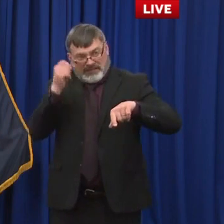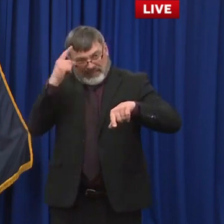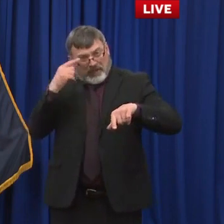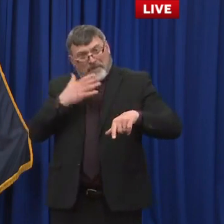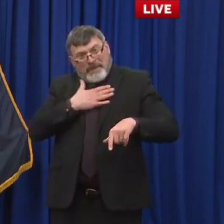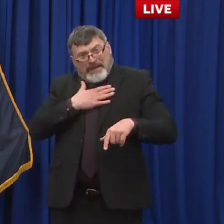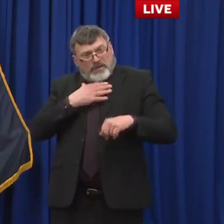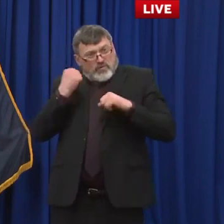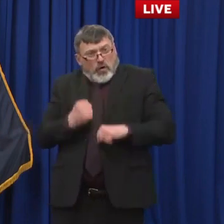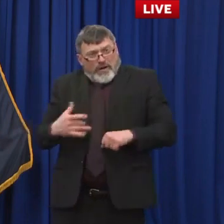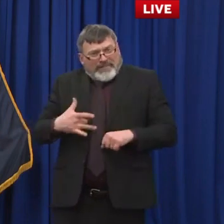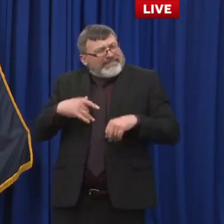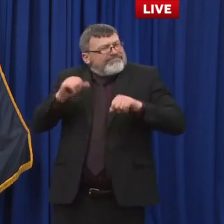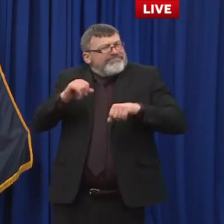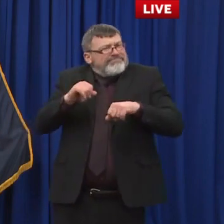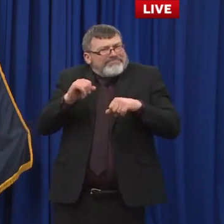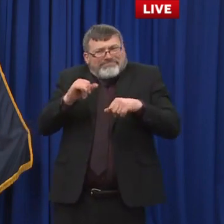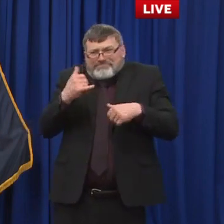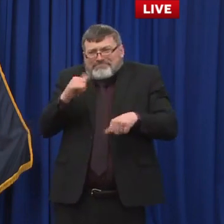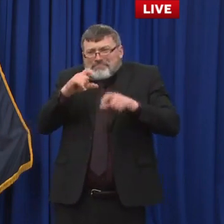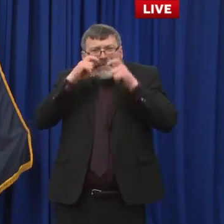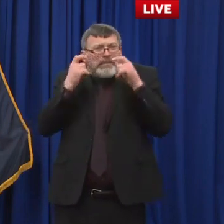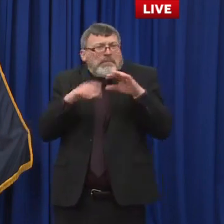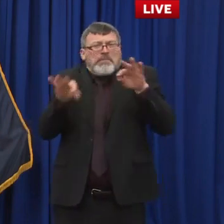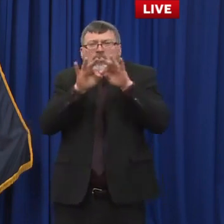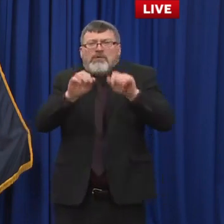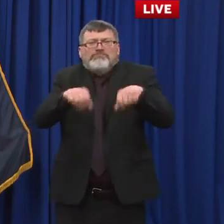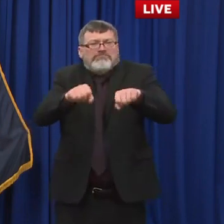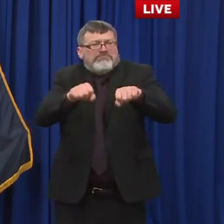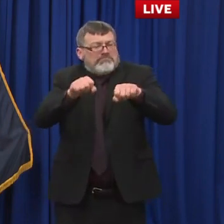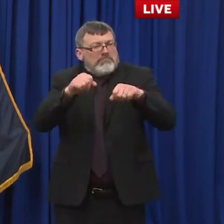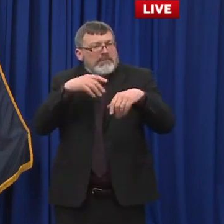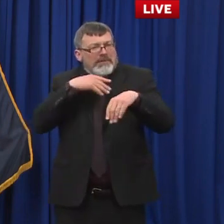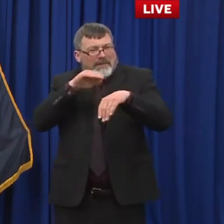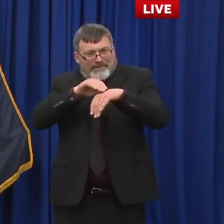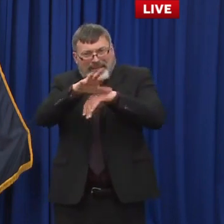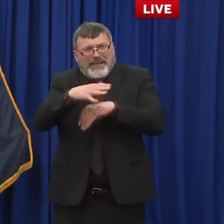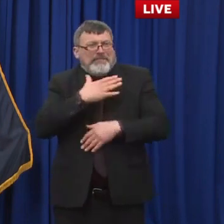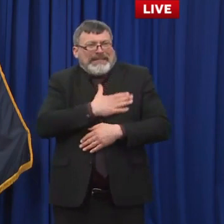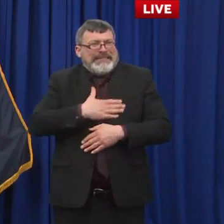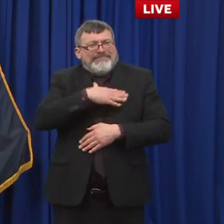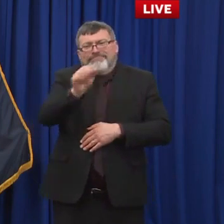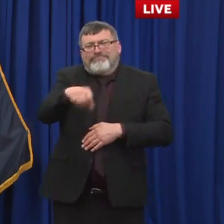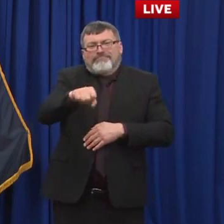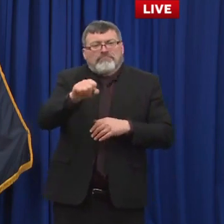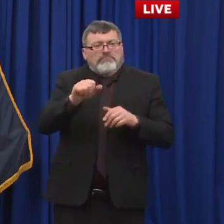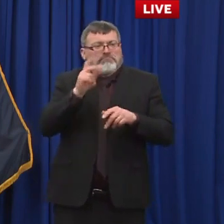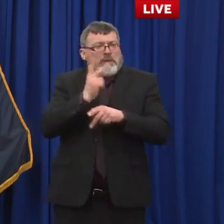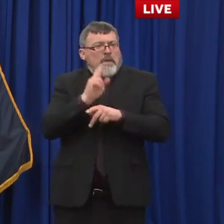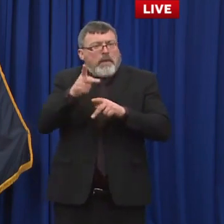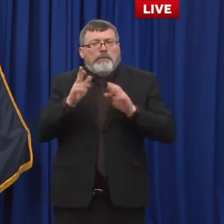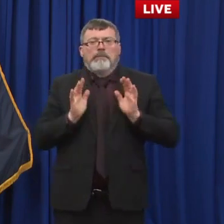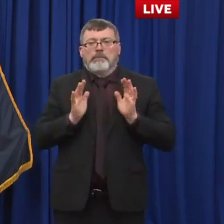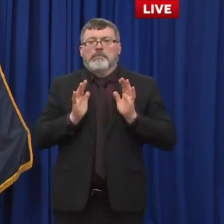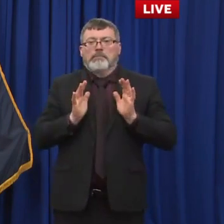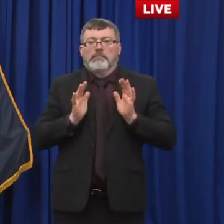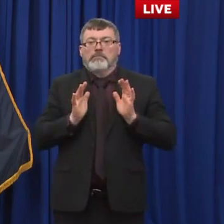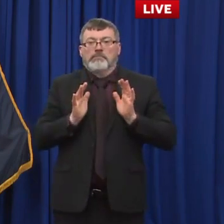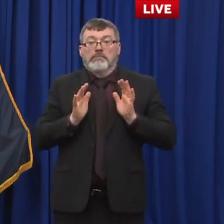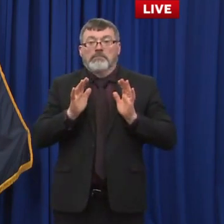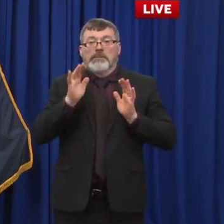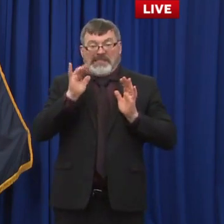to do so. So, you know, I think the mandate is has gone away, has expired.